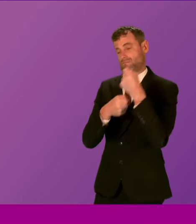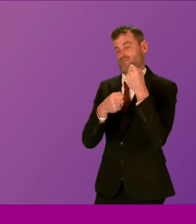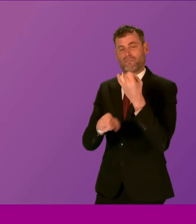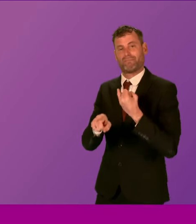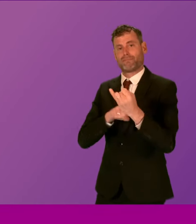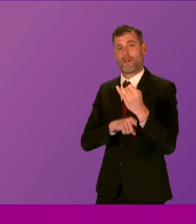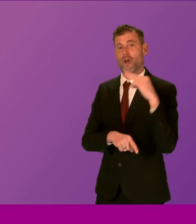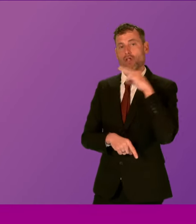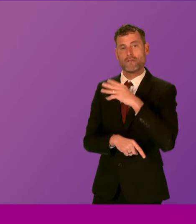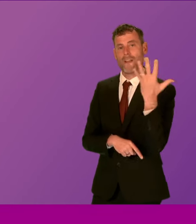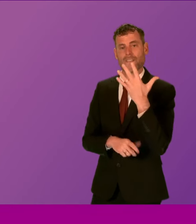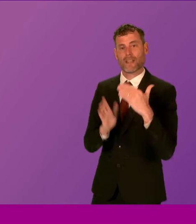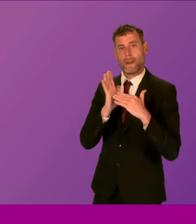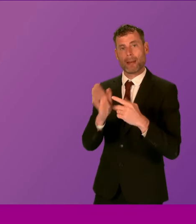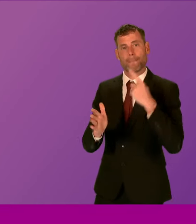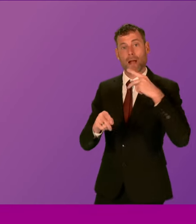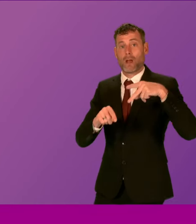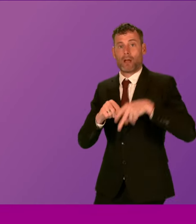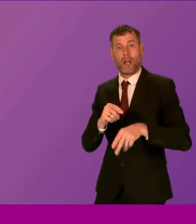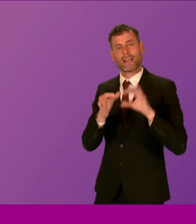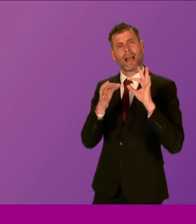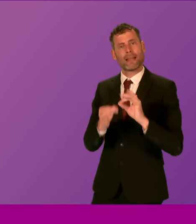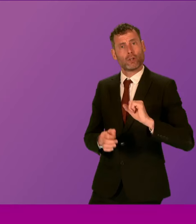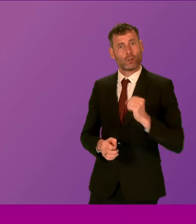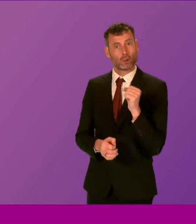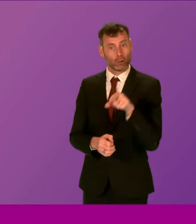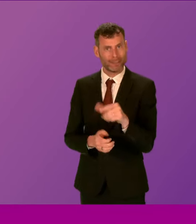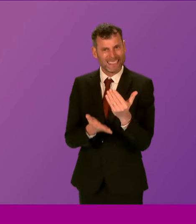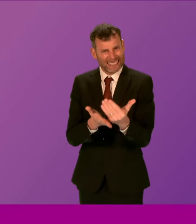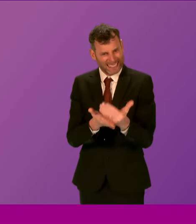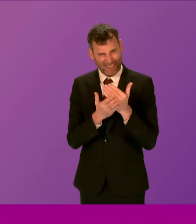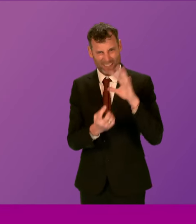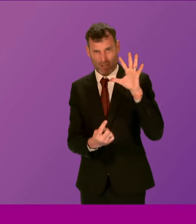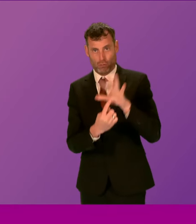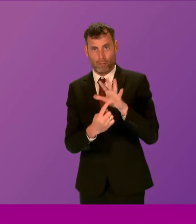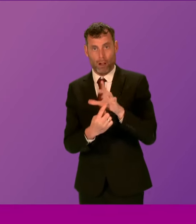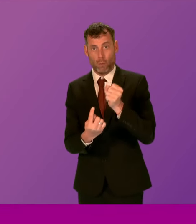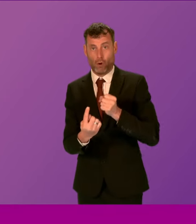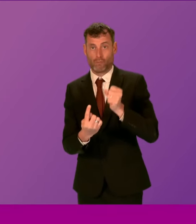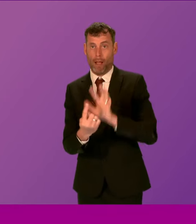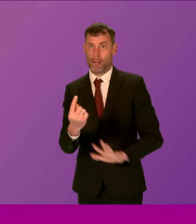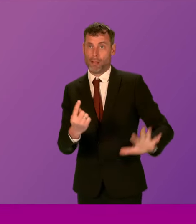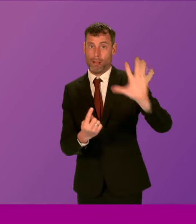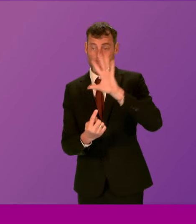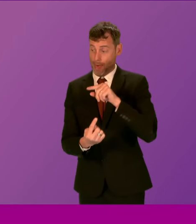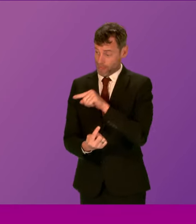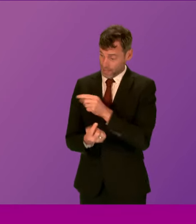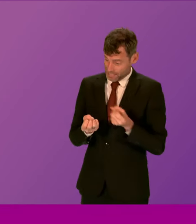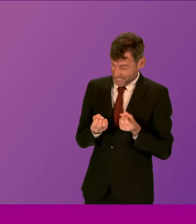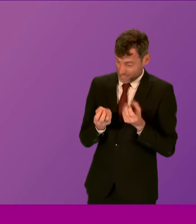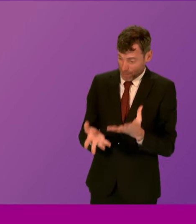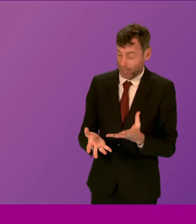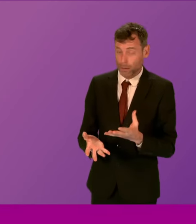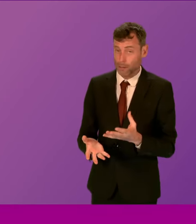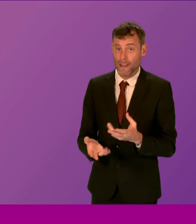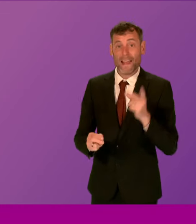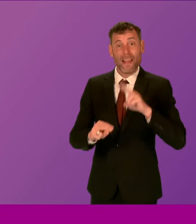cut to Scotland's safety-critical rail infrastructure spending. They say rail cuts cost lives.